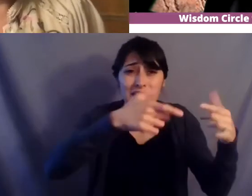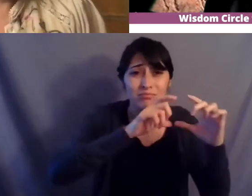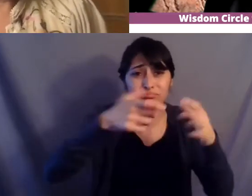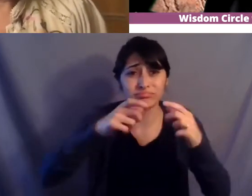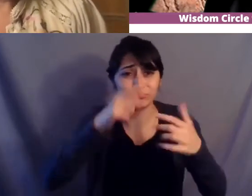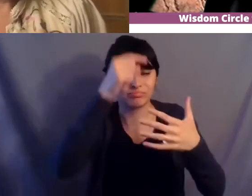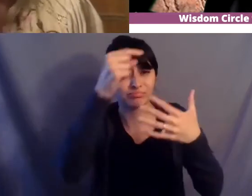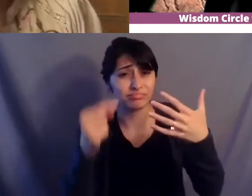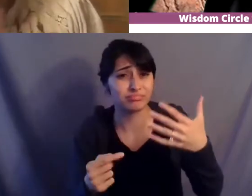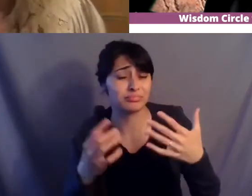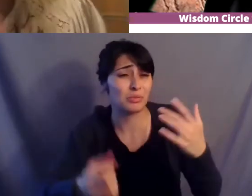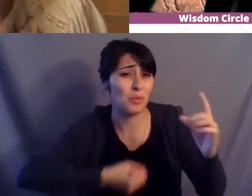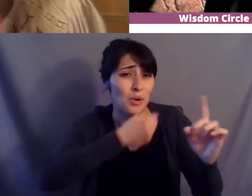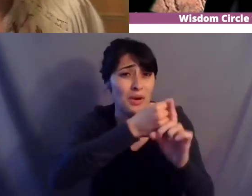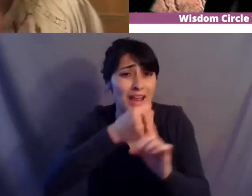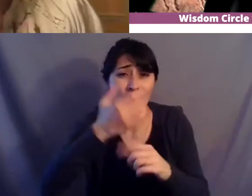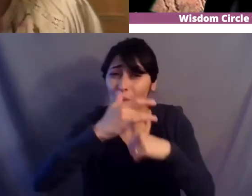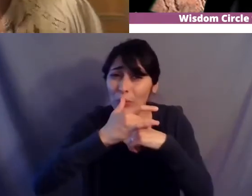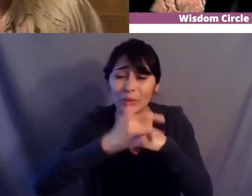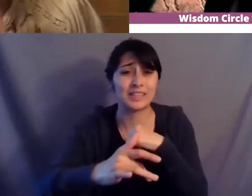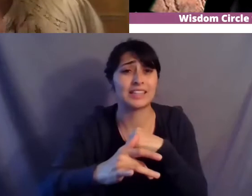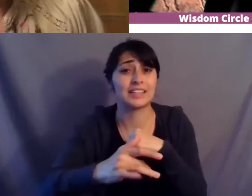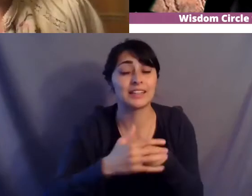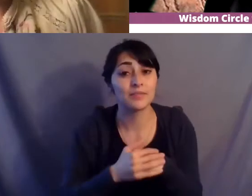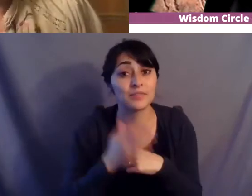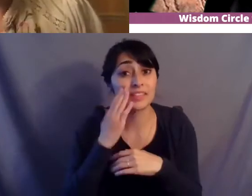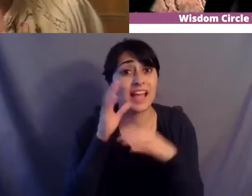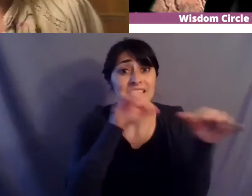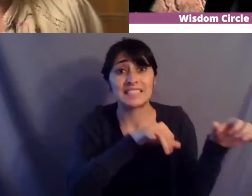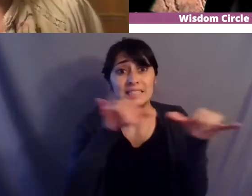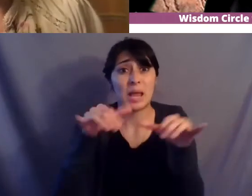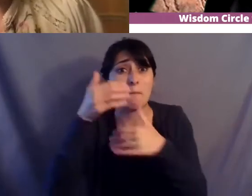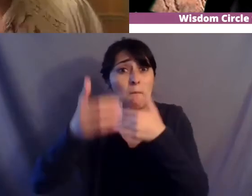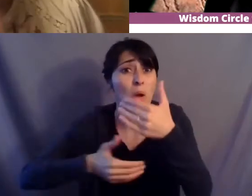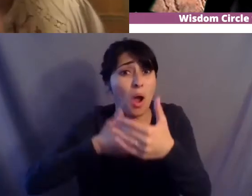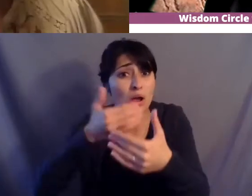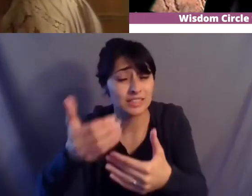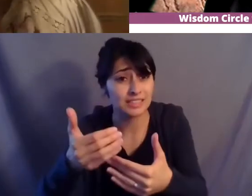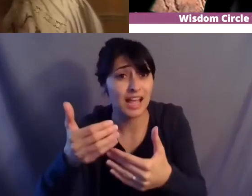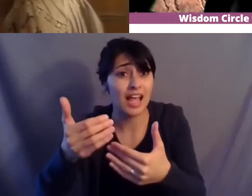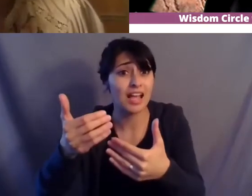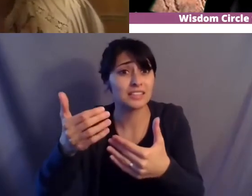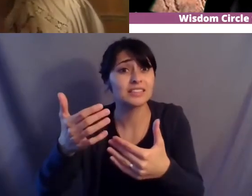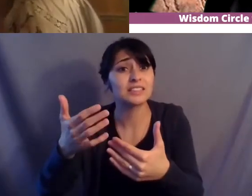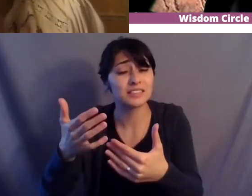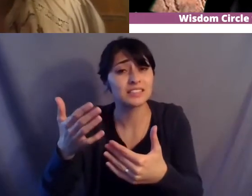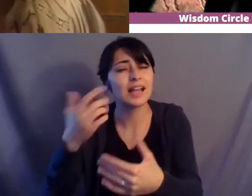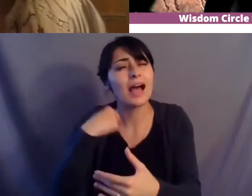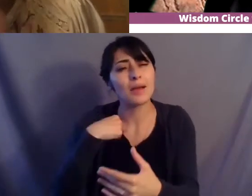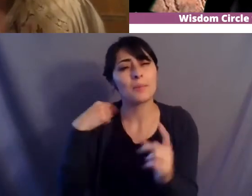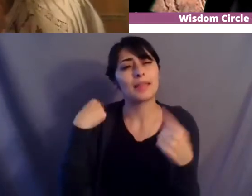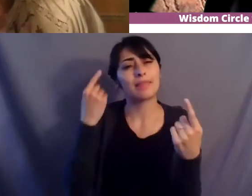so those those like same processes you know within a hundred years because i was thinking about it